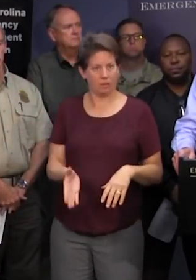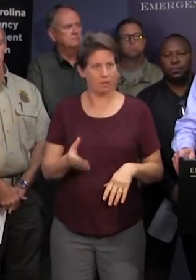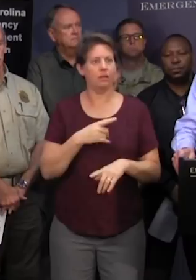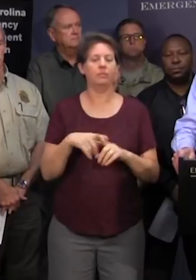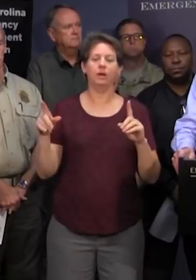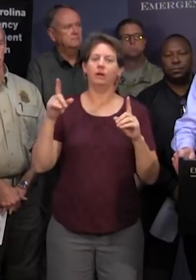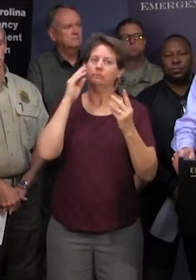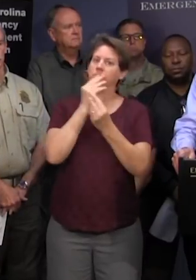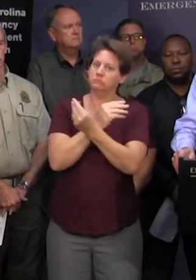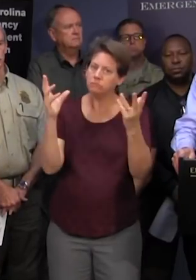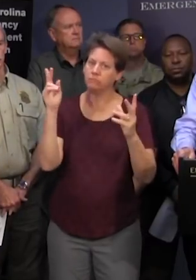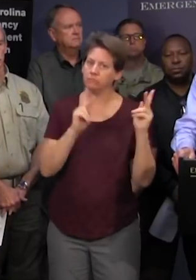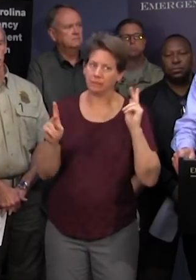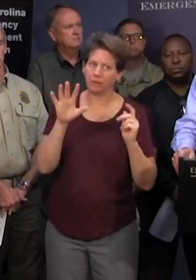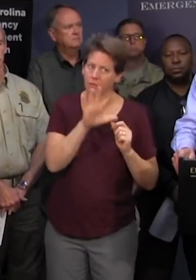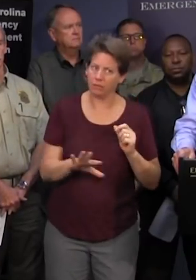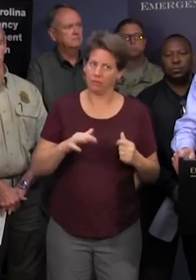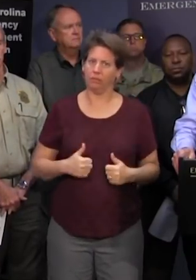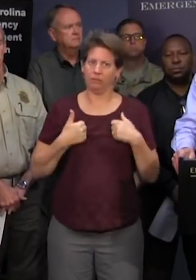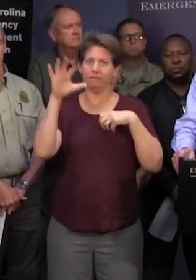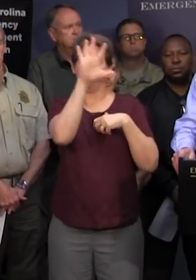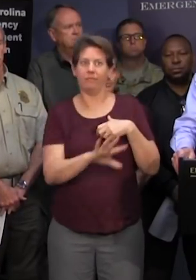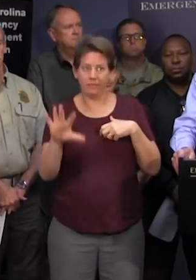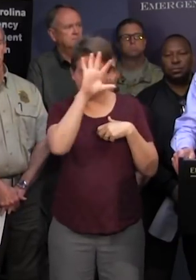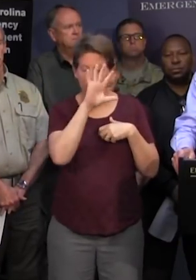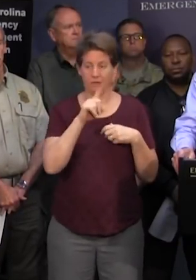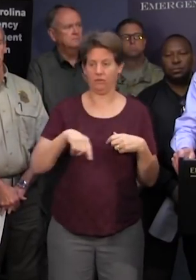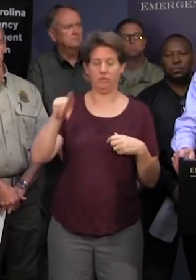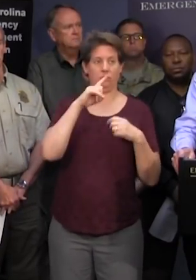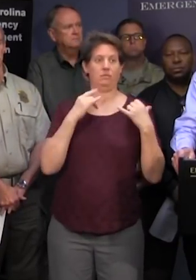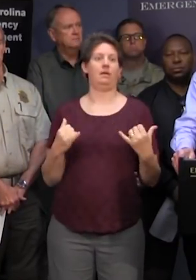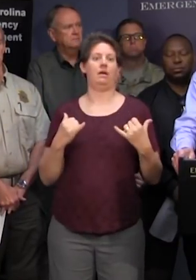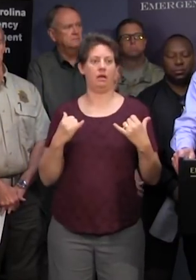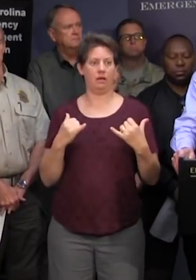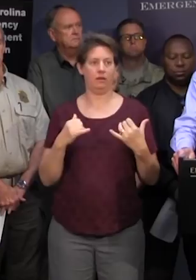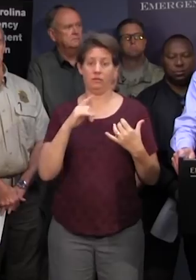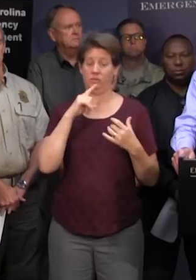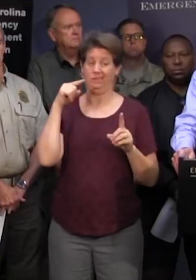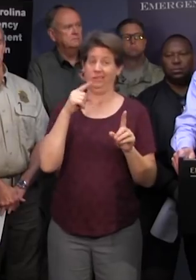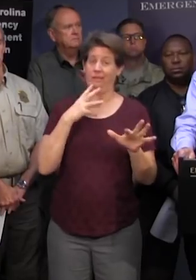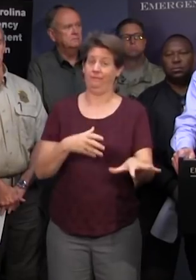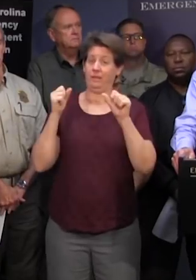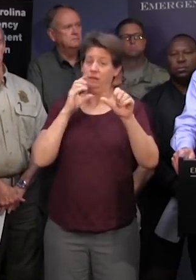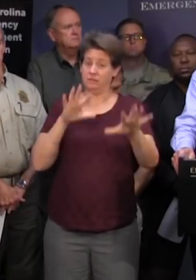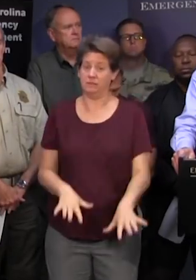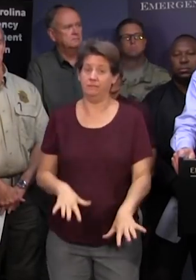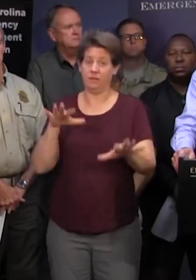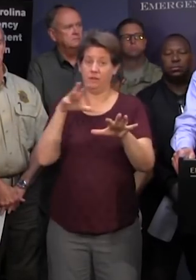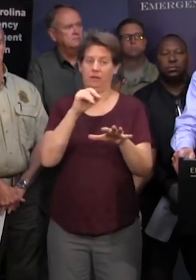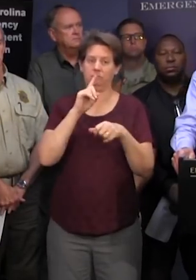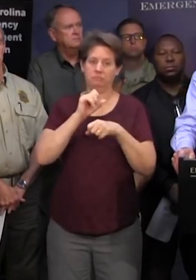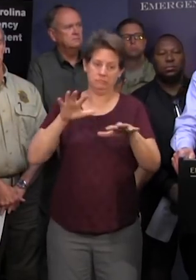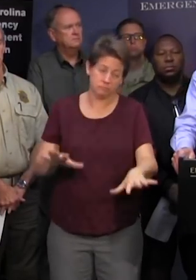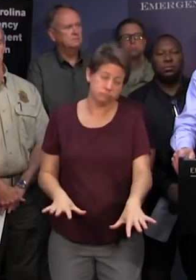particularly the residents of those counties that are now facing the particularly the flash flooding and the deep river flooding